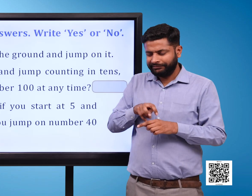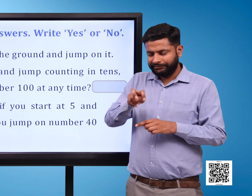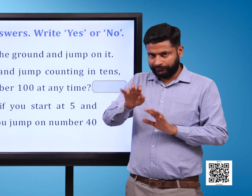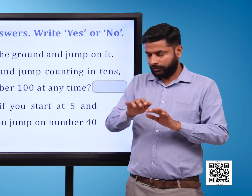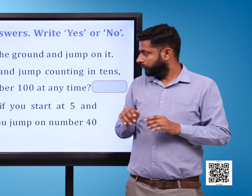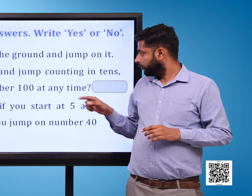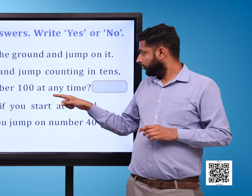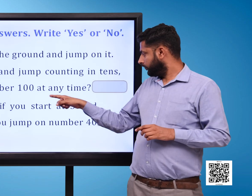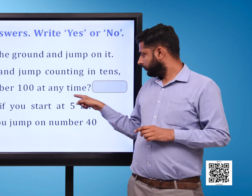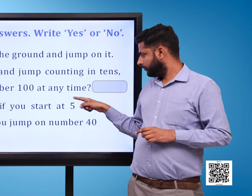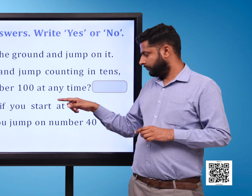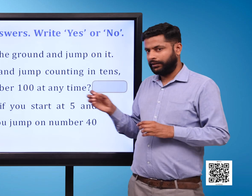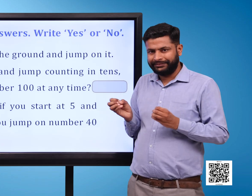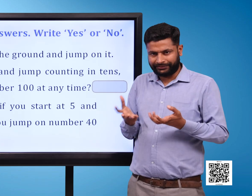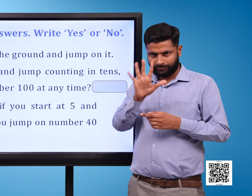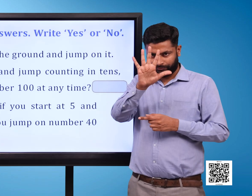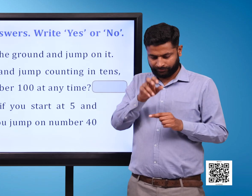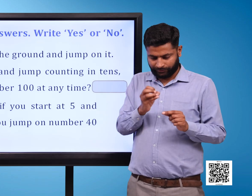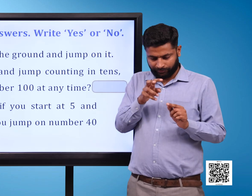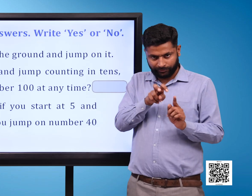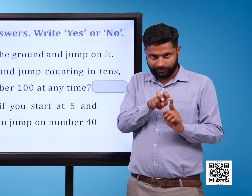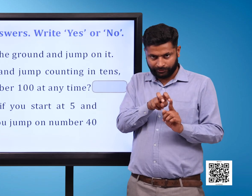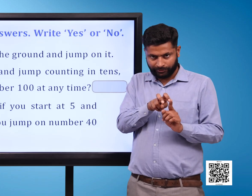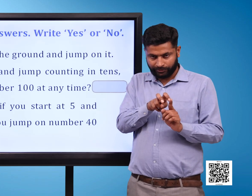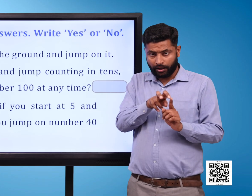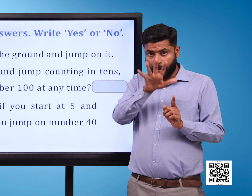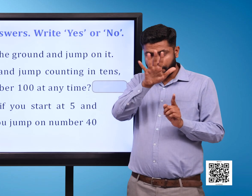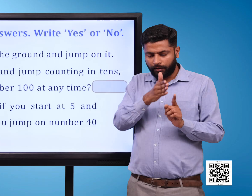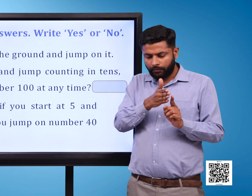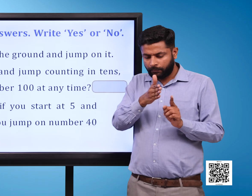Jump and find out if you start at 5 and count in 5s